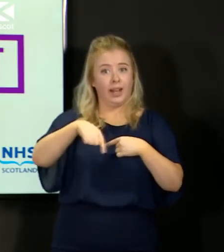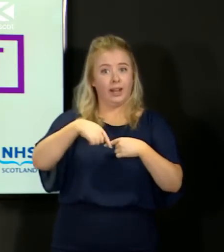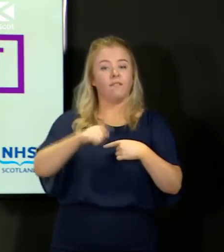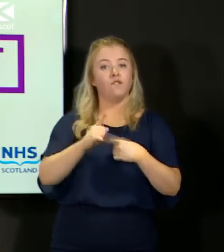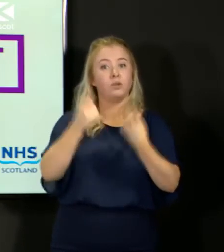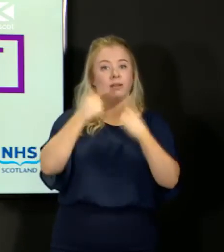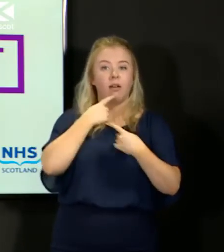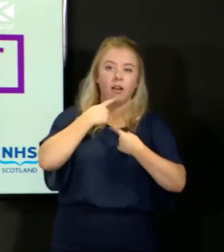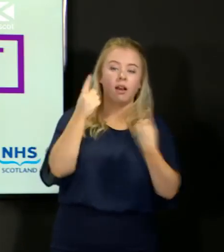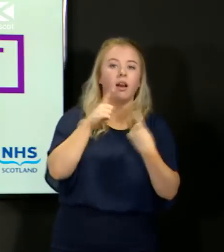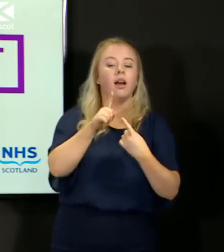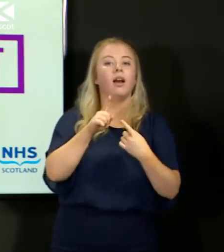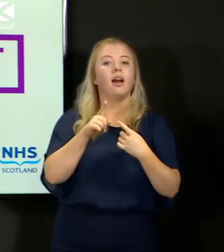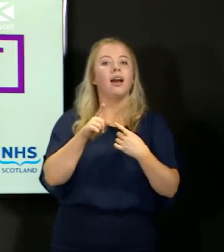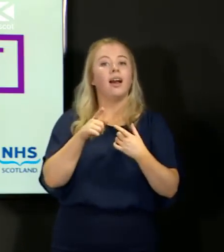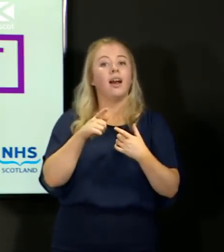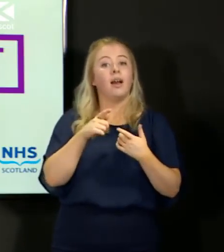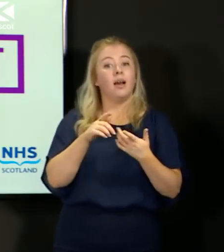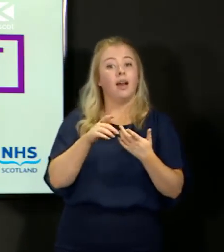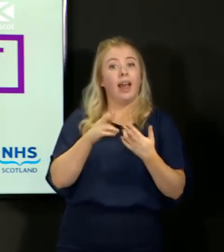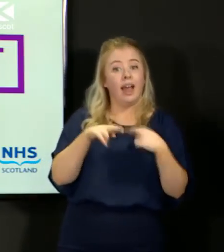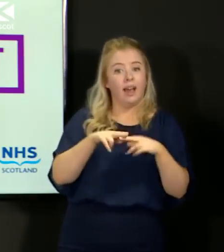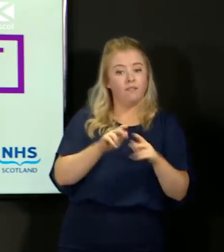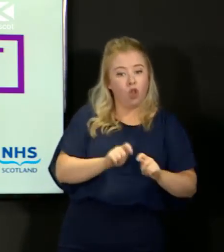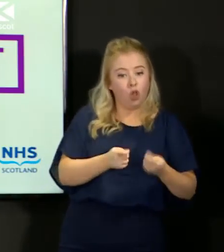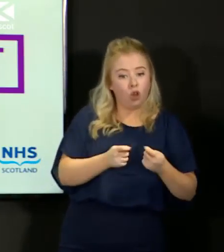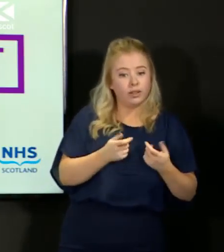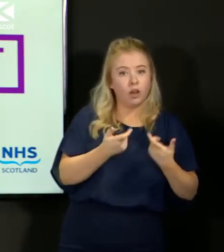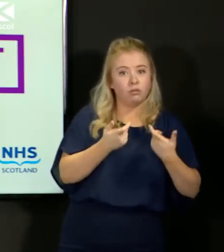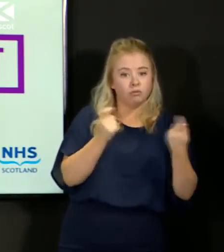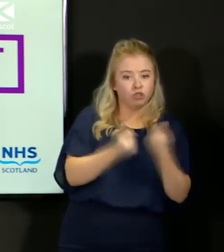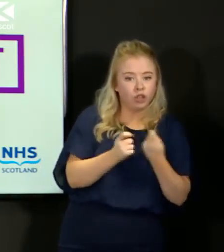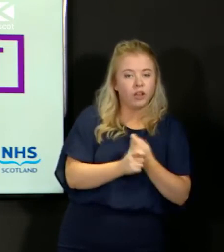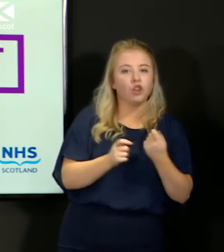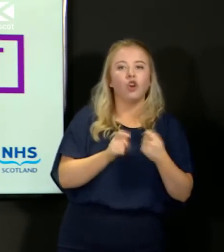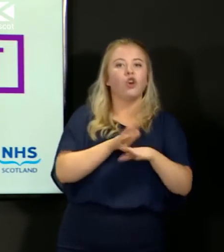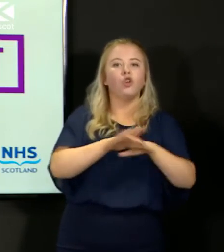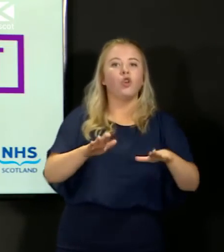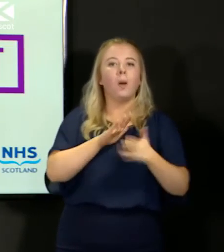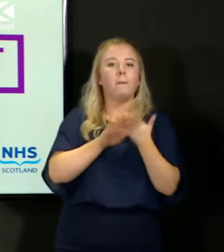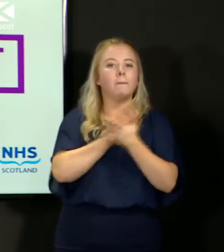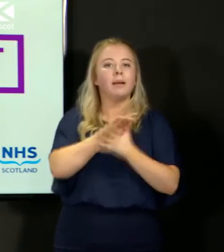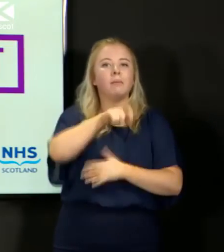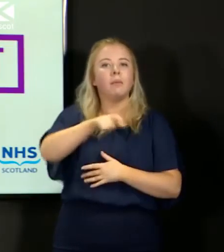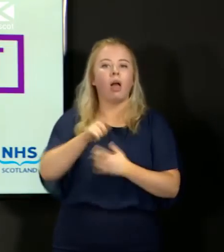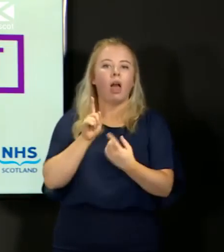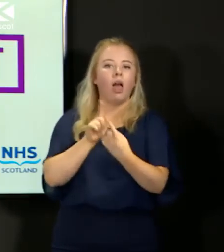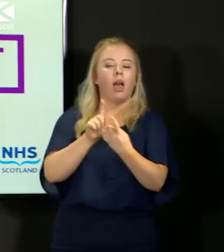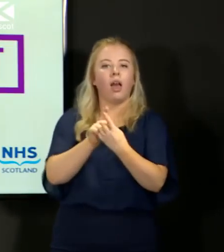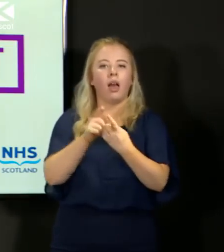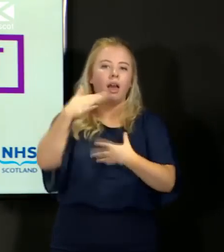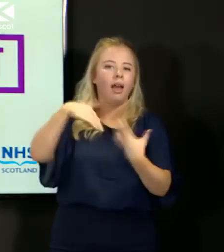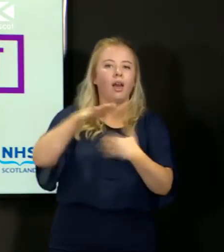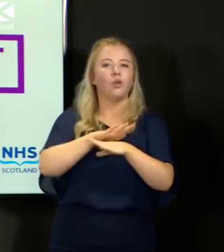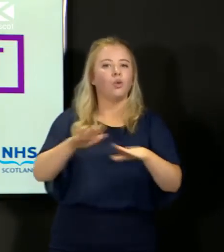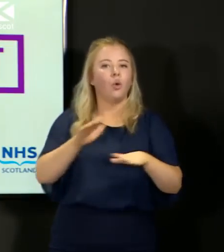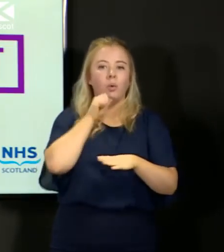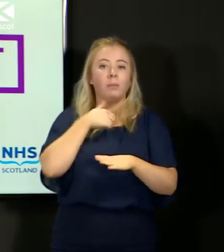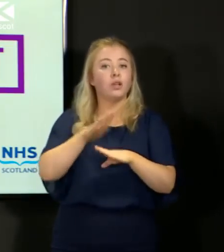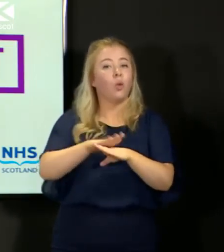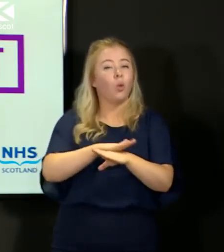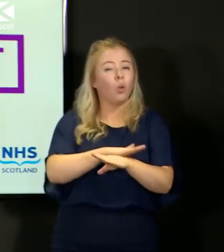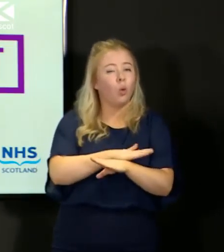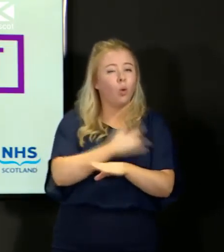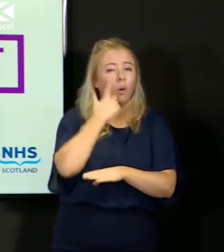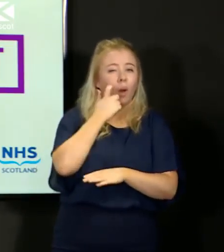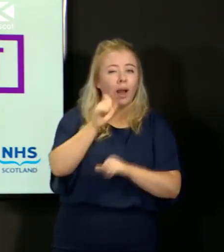lifting is not going to push people into close contact with each other. And it will be gradual. The other aspect is,